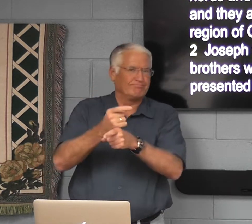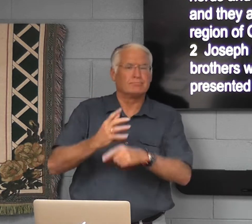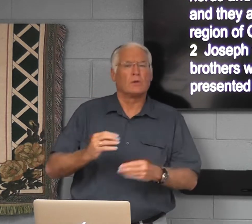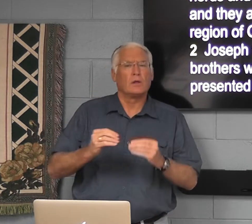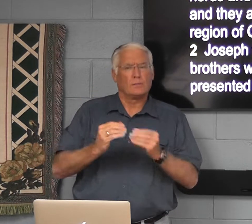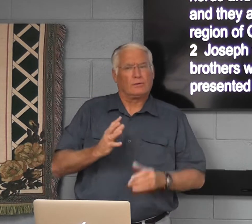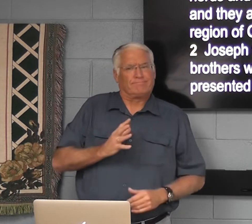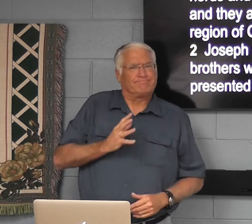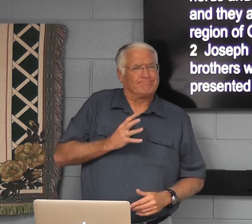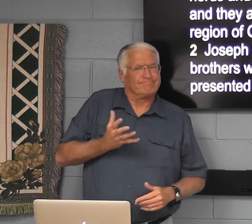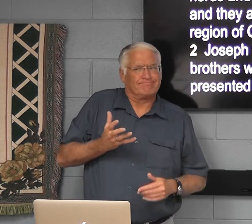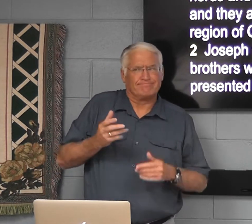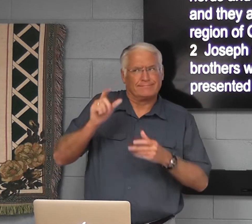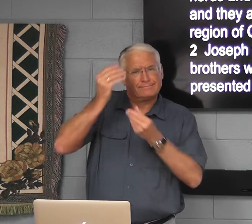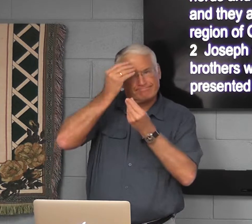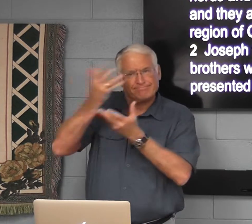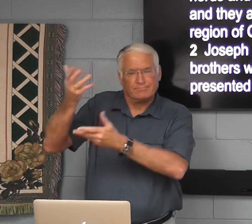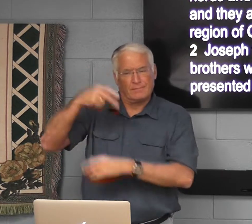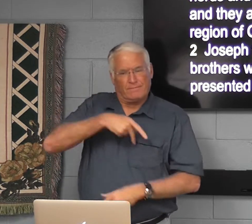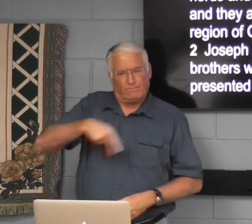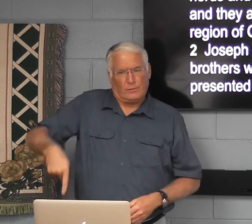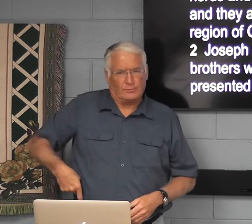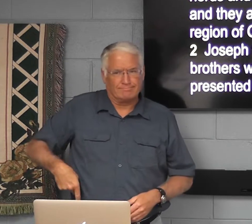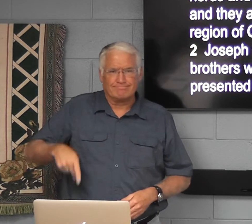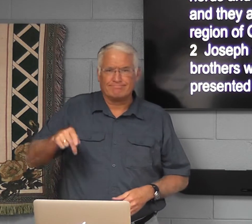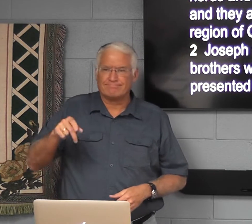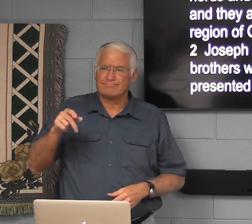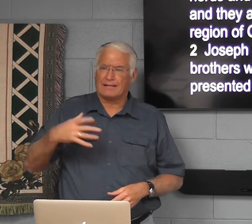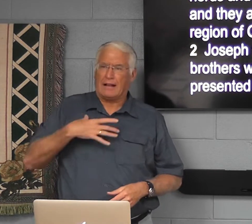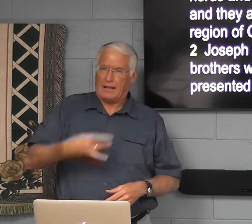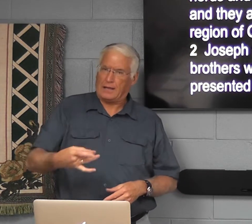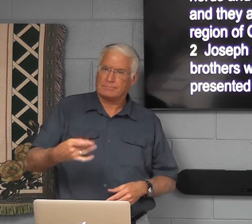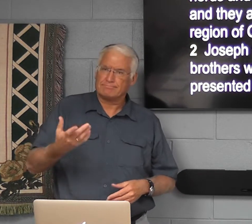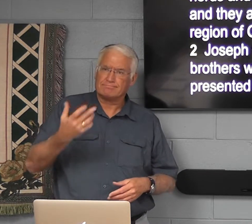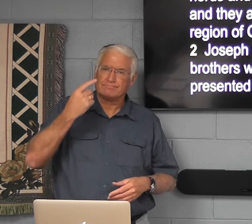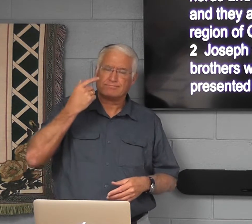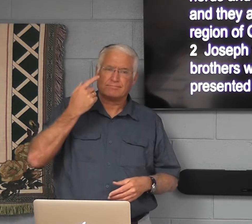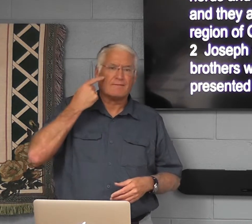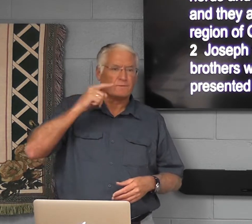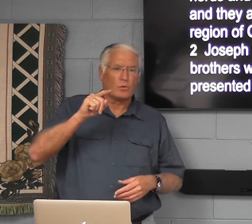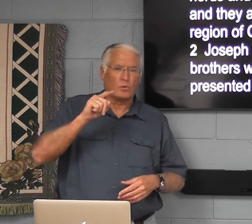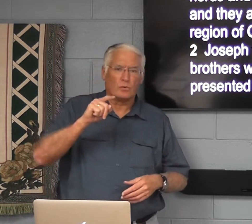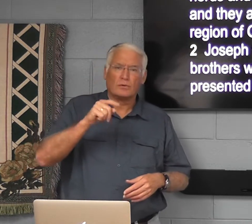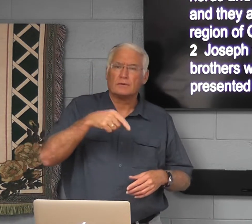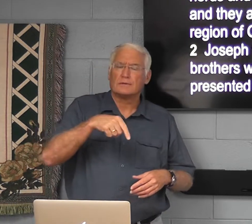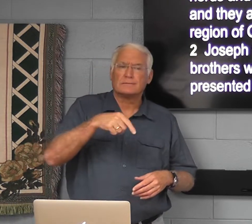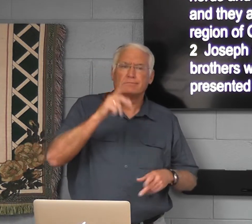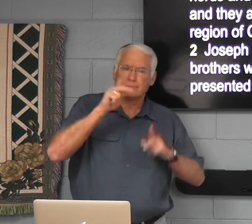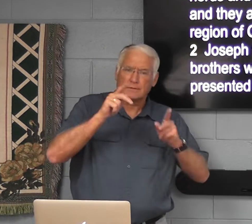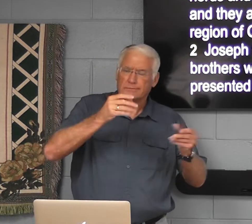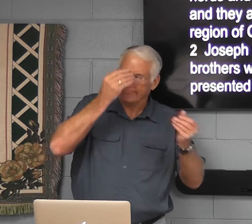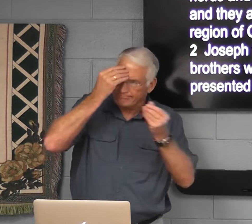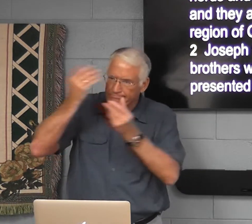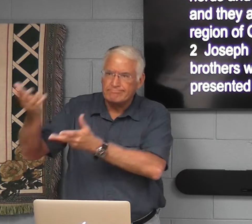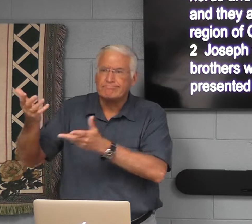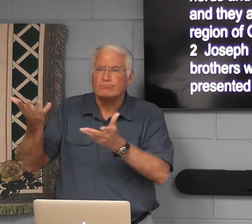Because he didn't want it to be, yeah, it was proper to tell Pharaoh